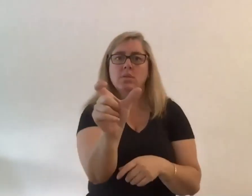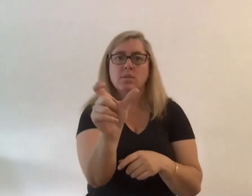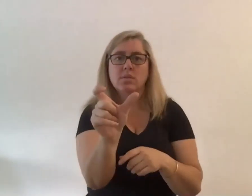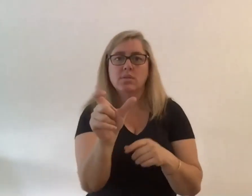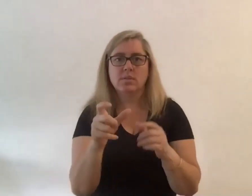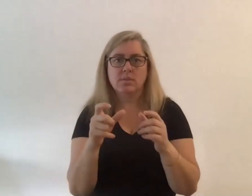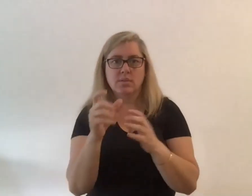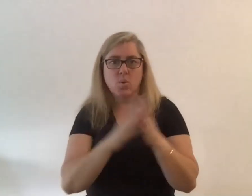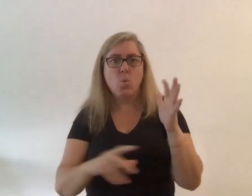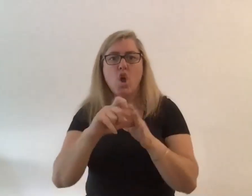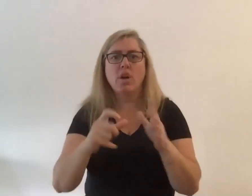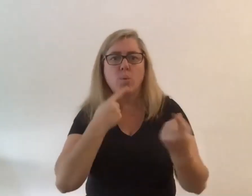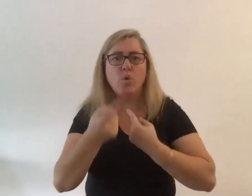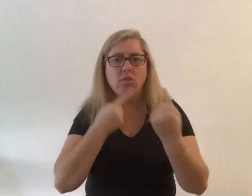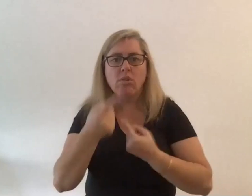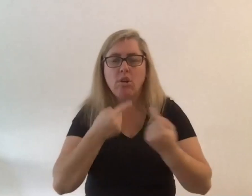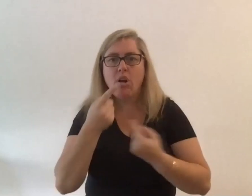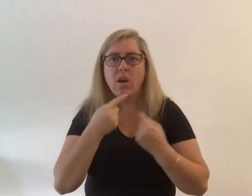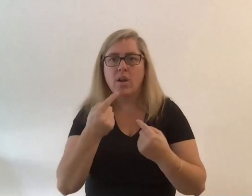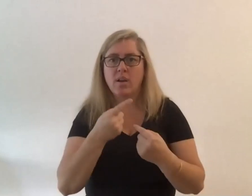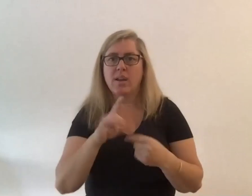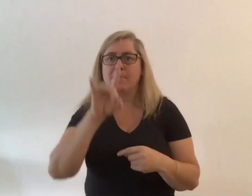let's give people 10 million dollars to invent a new term